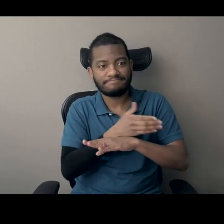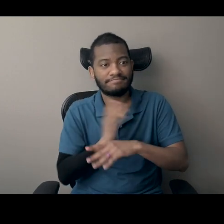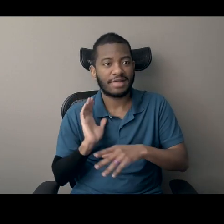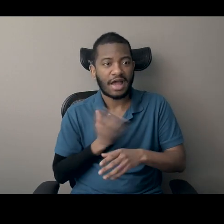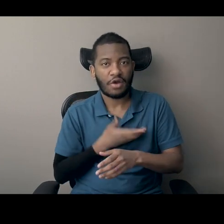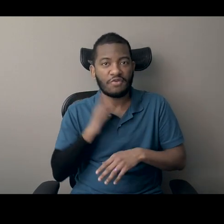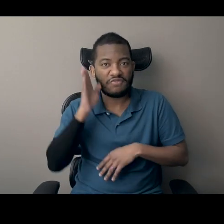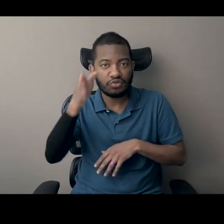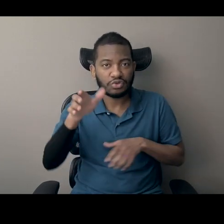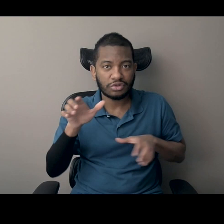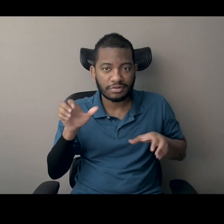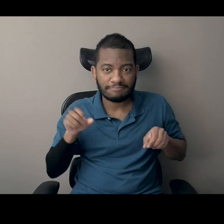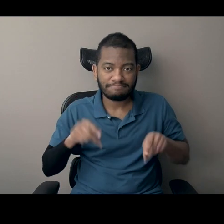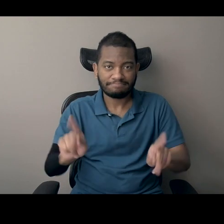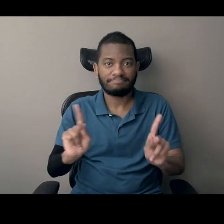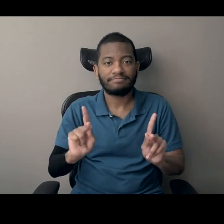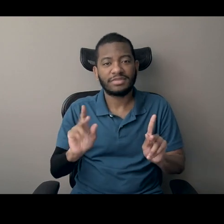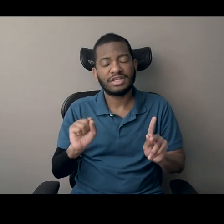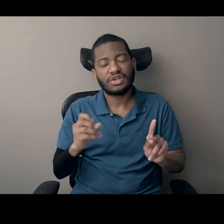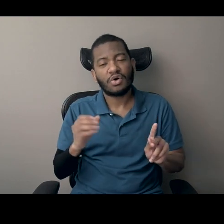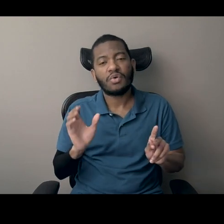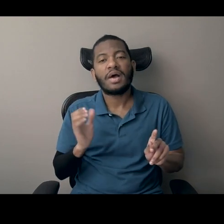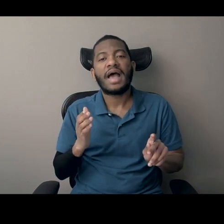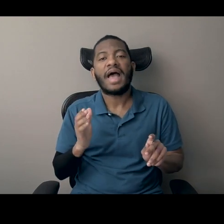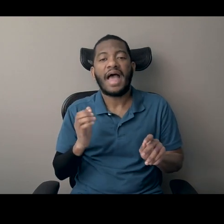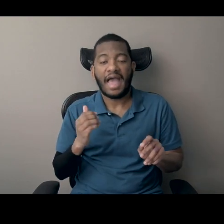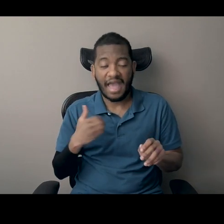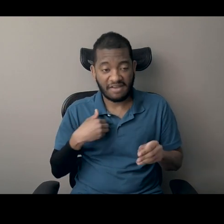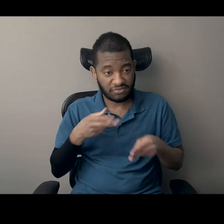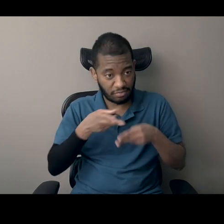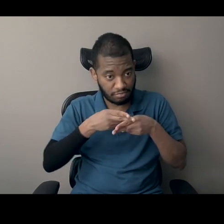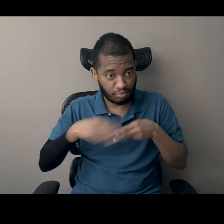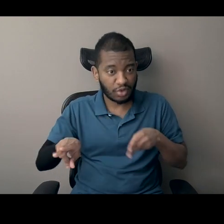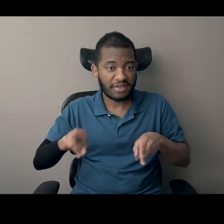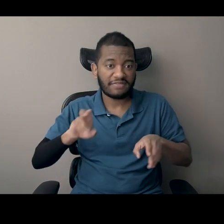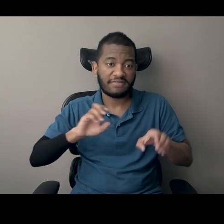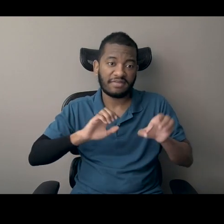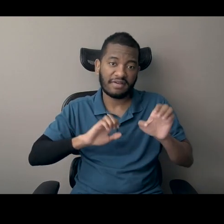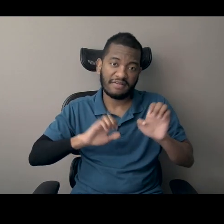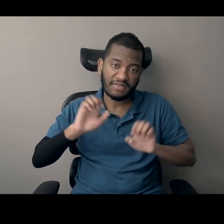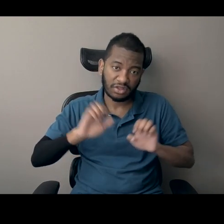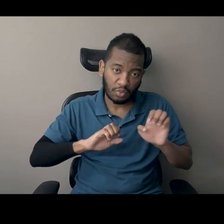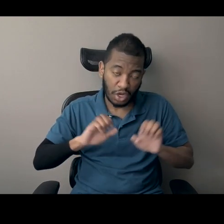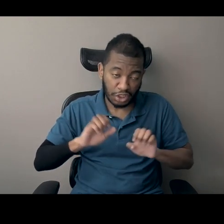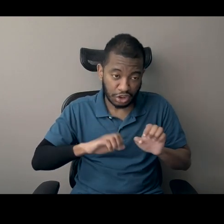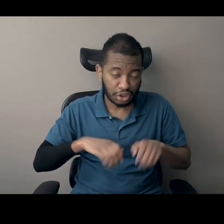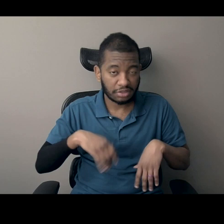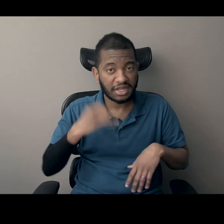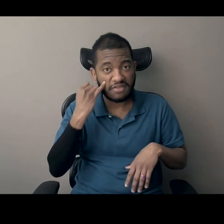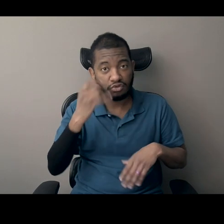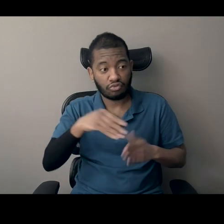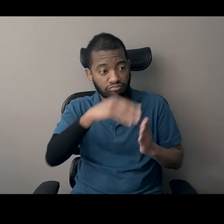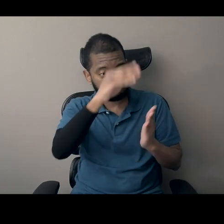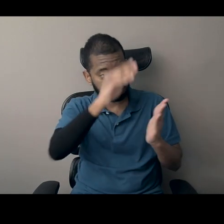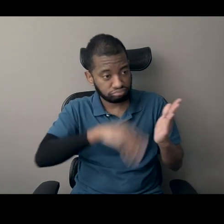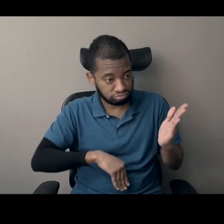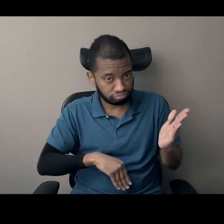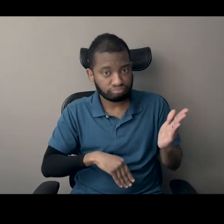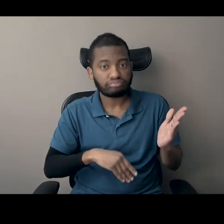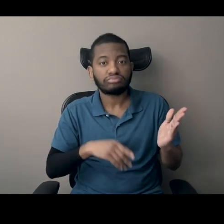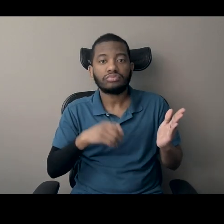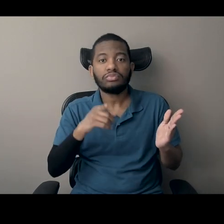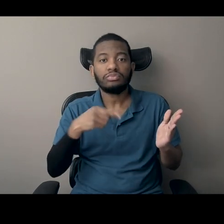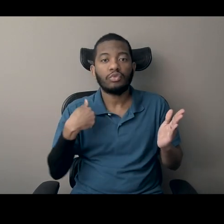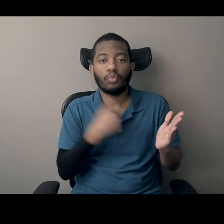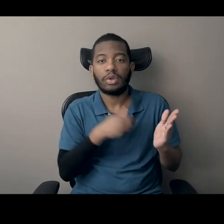brief evaluation to receive either a printed copy of the reconstruction report or a picture book,